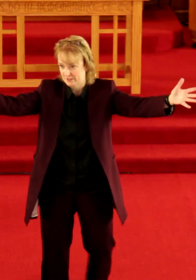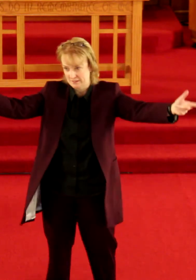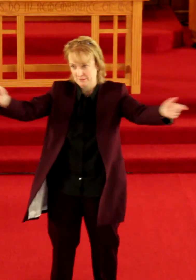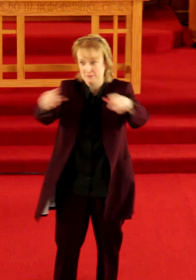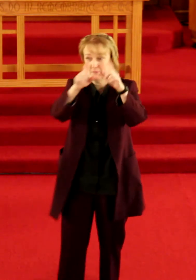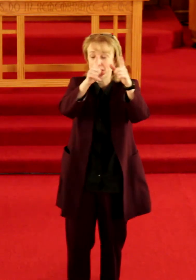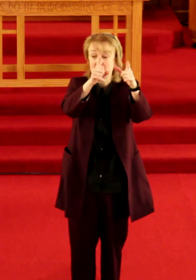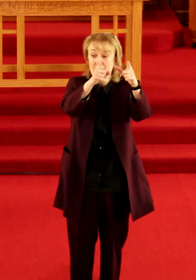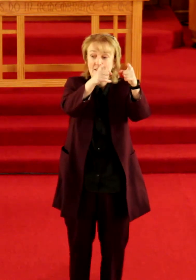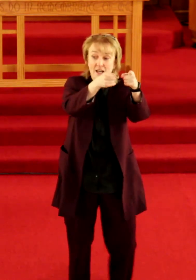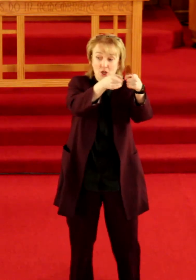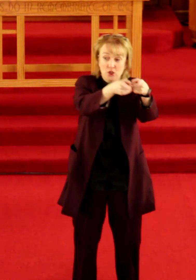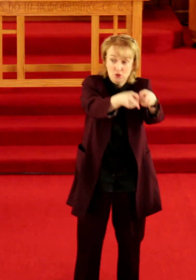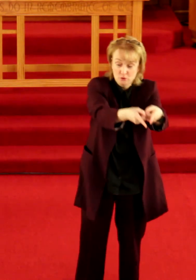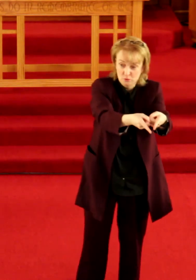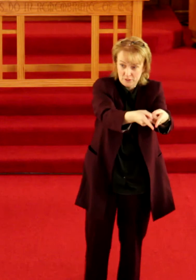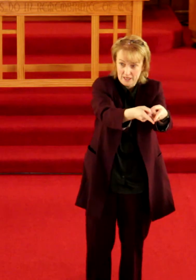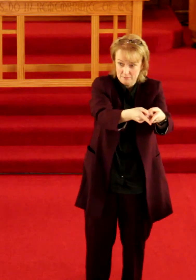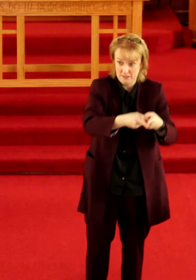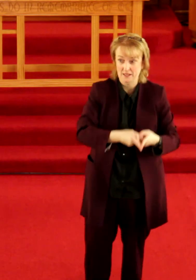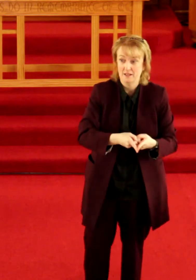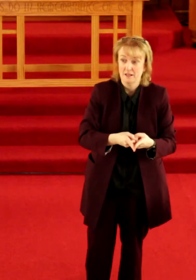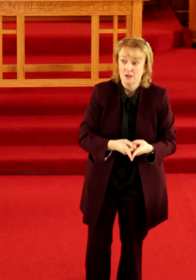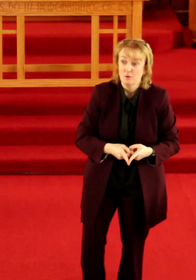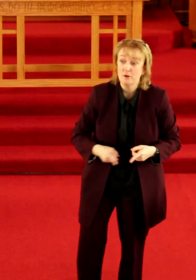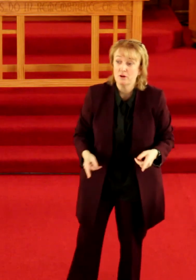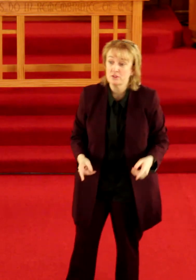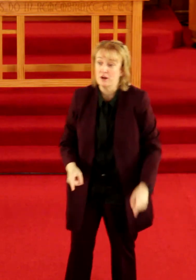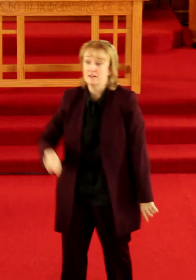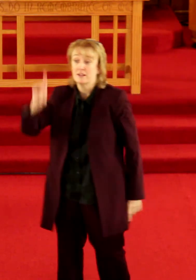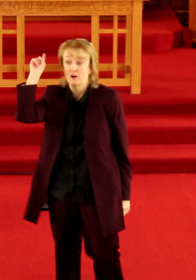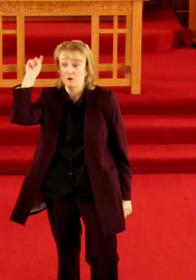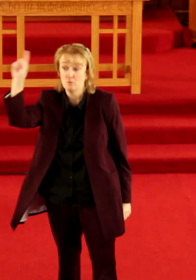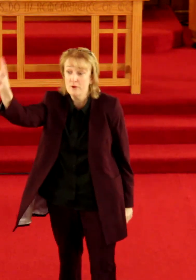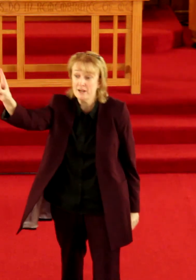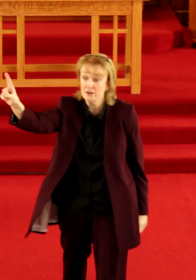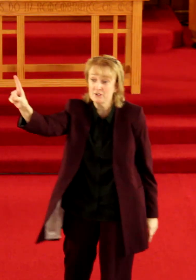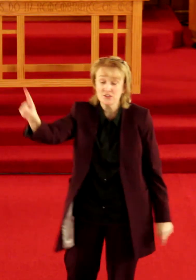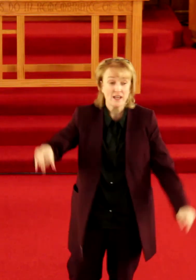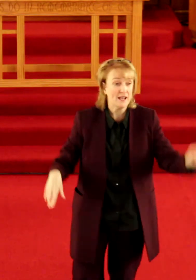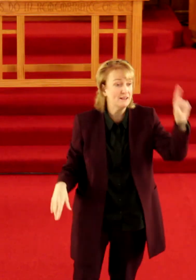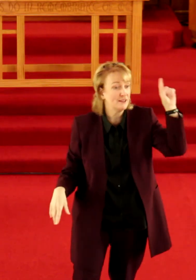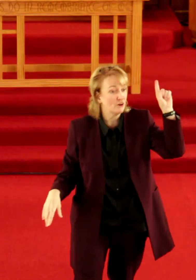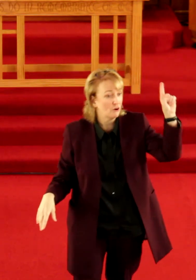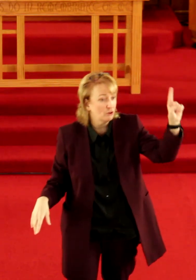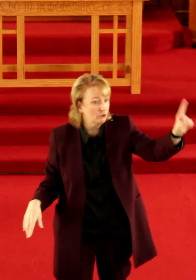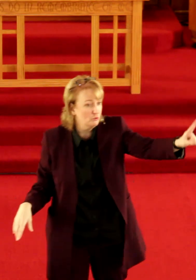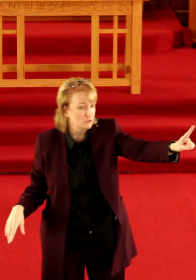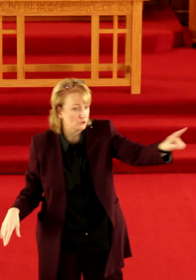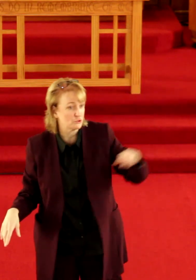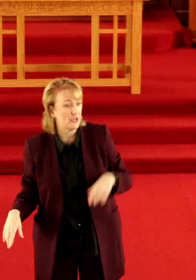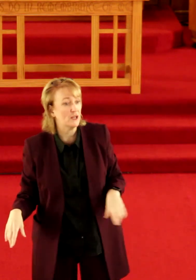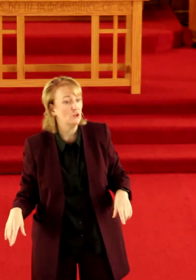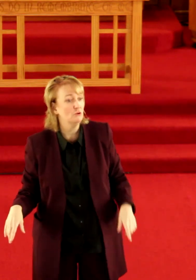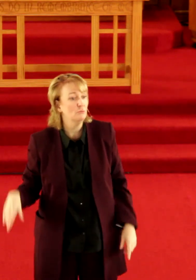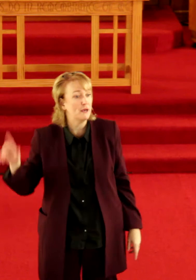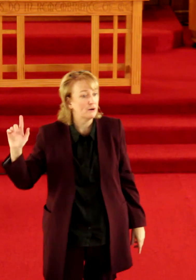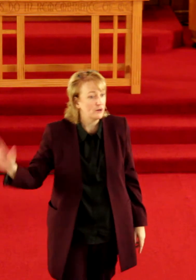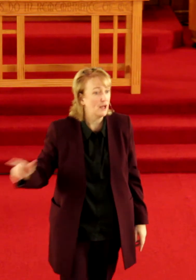us can be be the best that you can be we are taught there are winners and there are losers and you better not